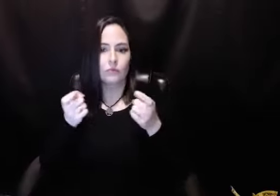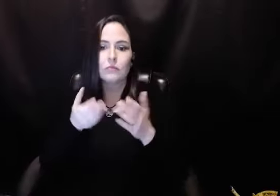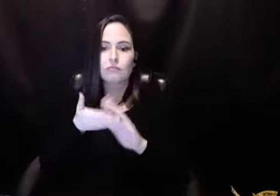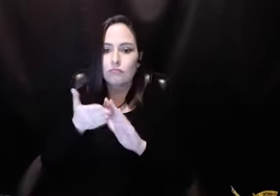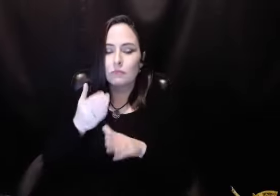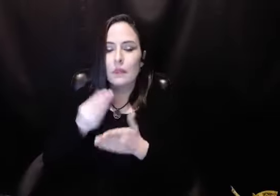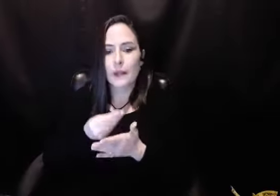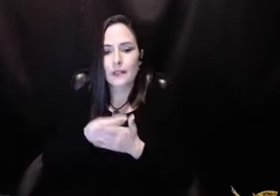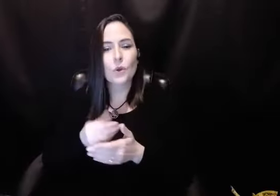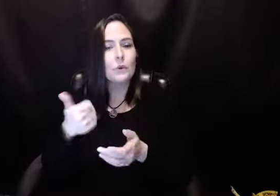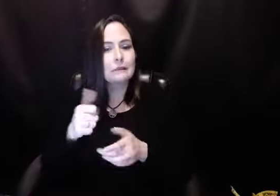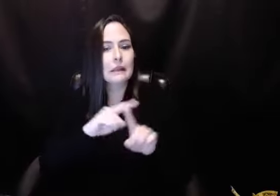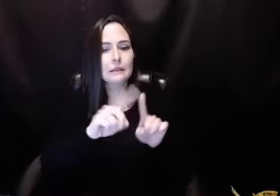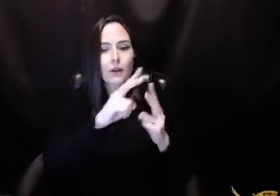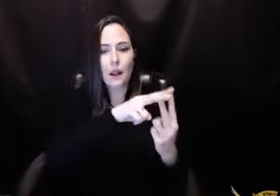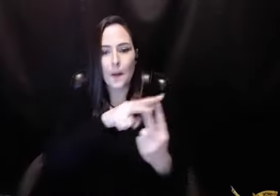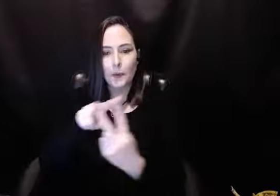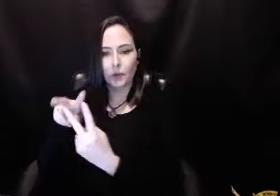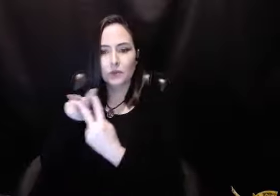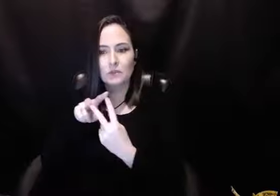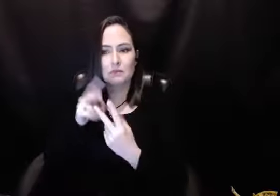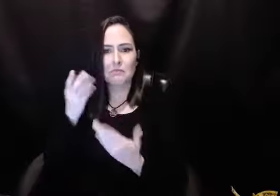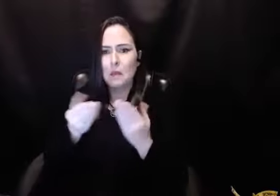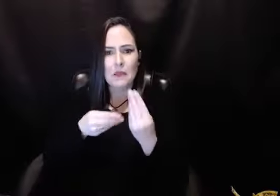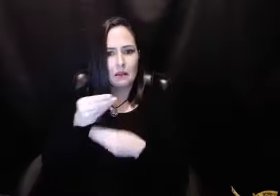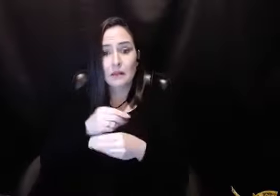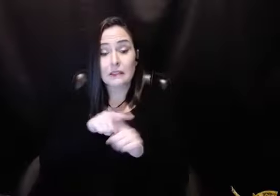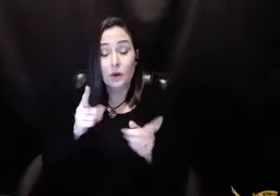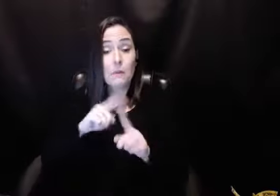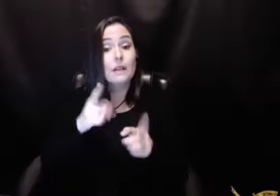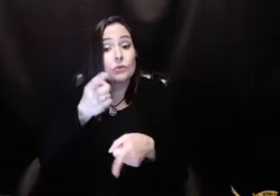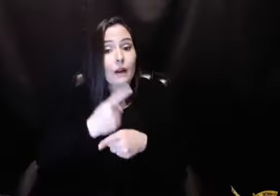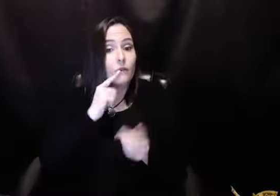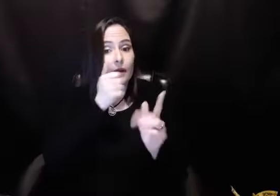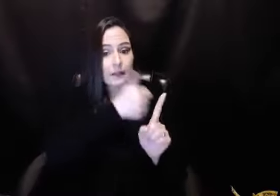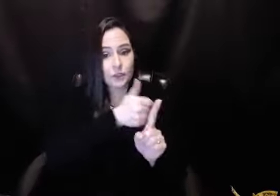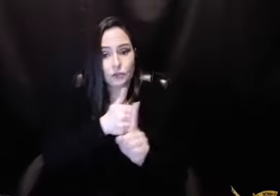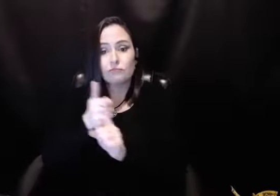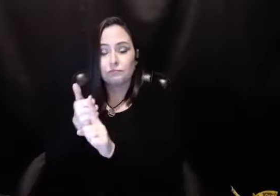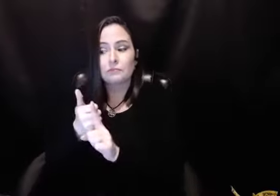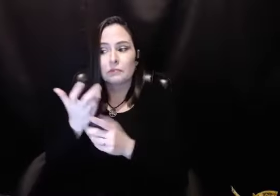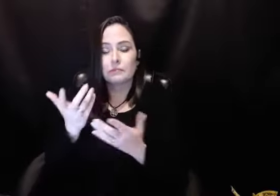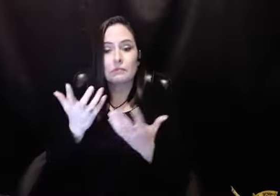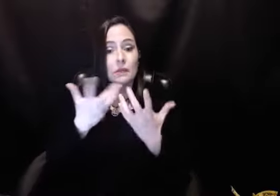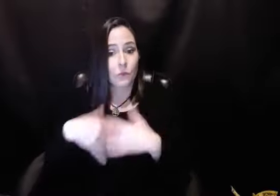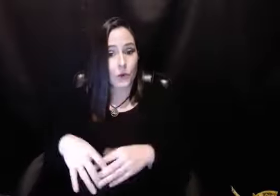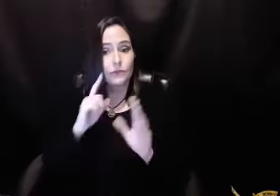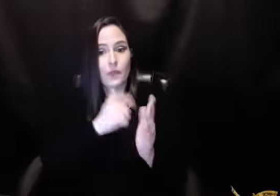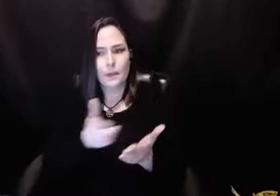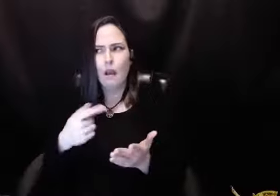agree on how you're going to implement it. And so you're going to have 10 different couples doing it 10 different ways. If all 10 are agreeing on how they're doing it, they're all doing it right.